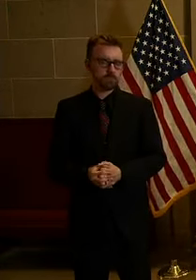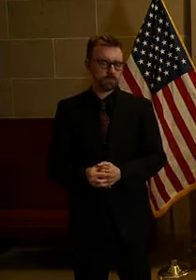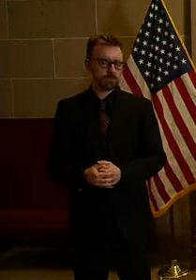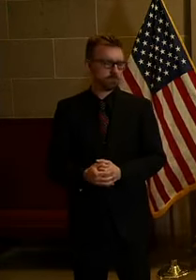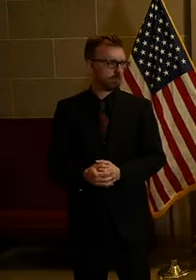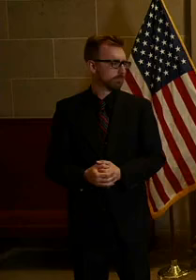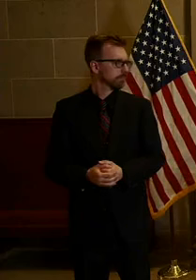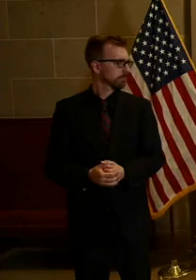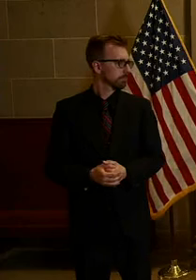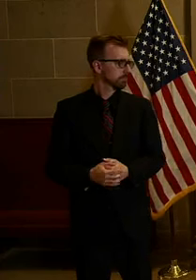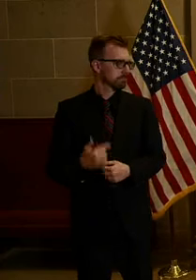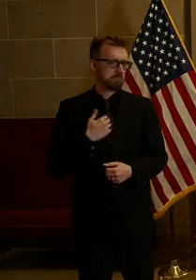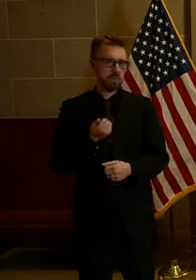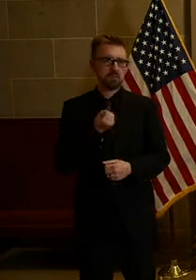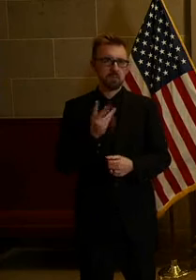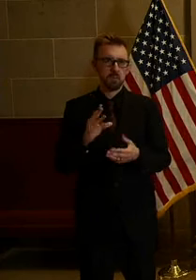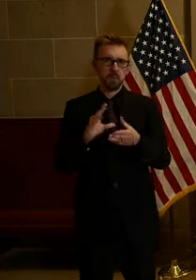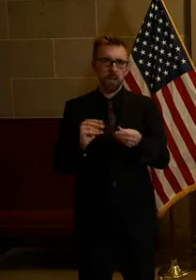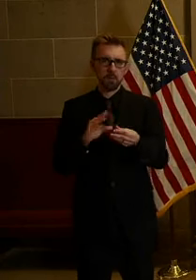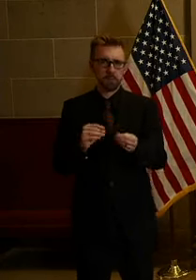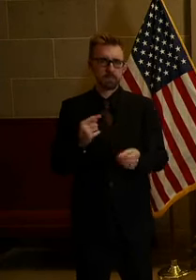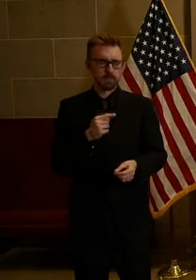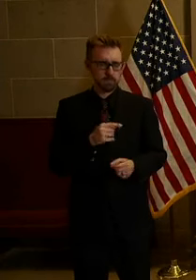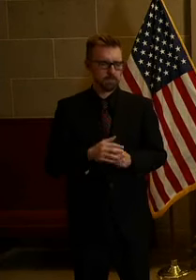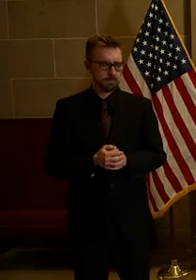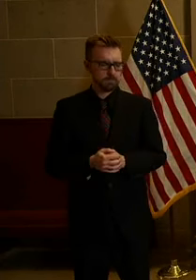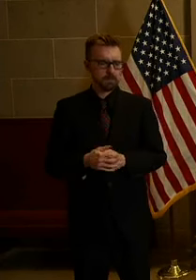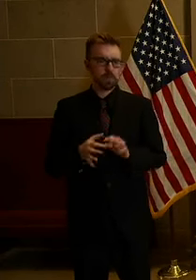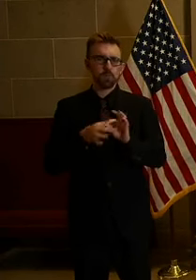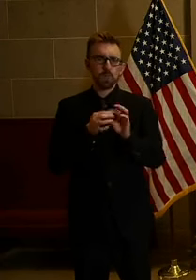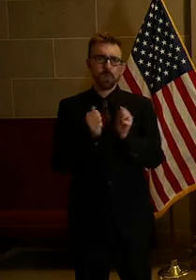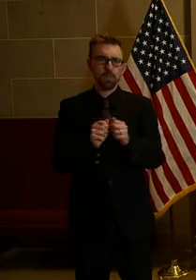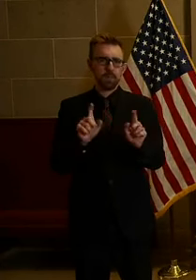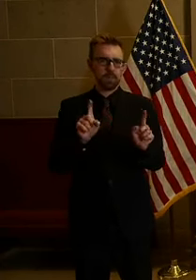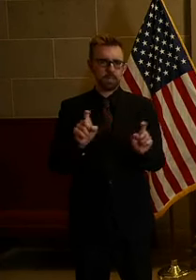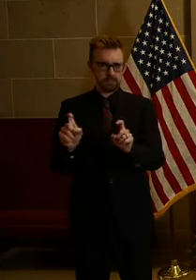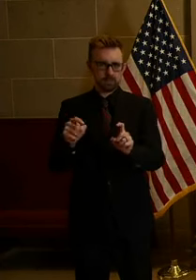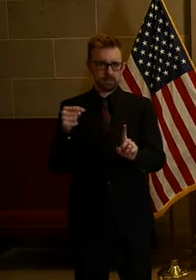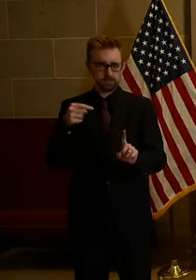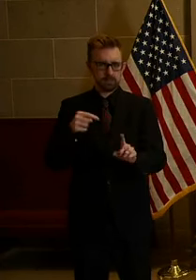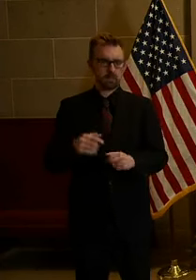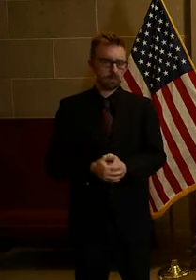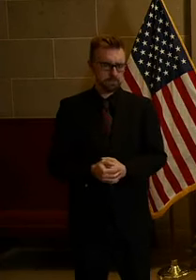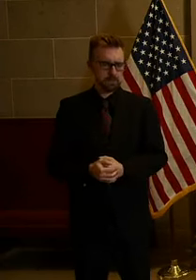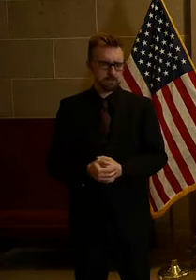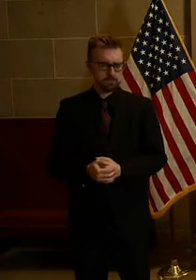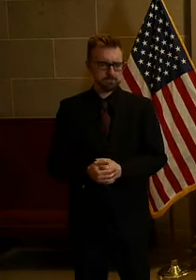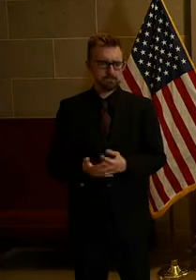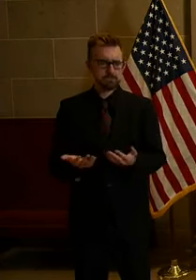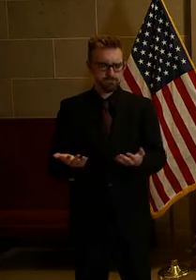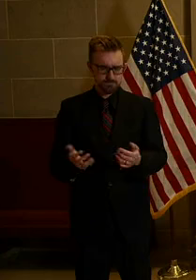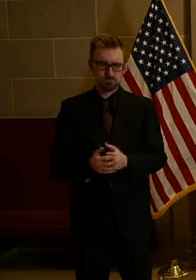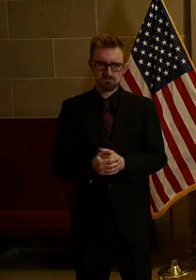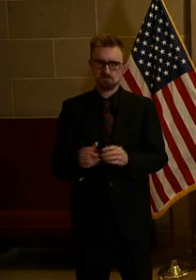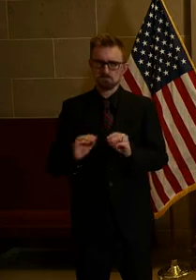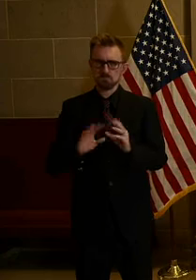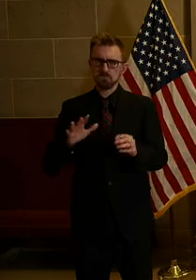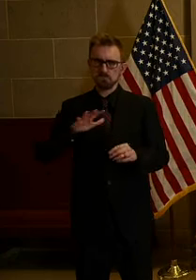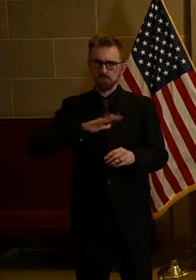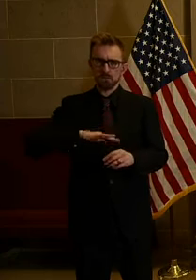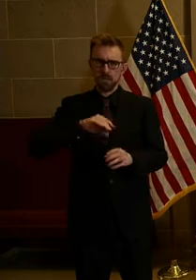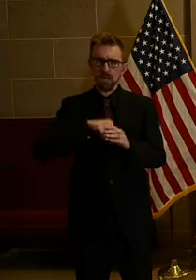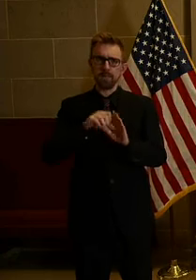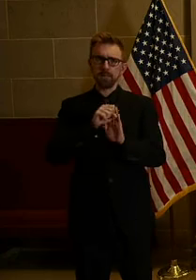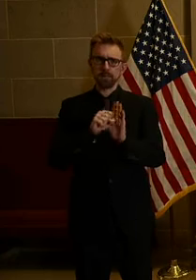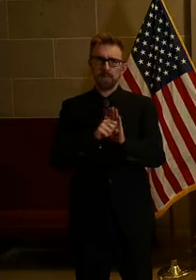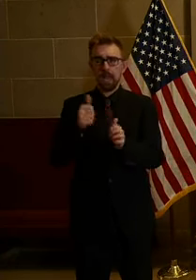Let me just make a few comments. One on the testing situation. Look, there is no doubt all of us in the states, every